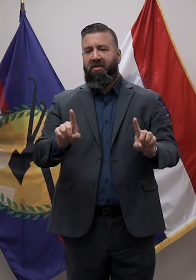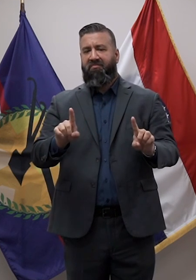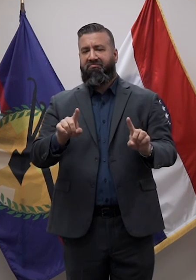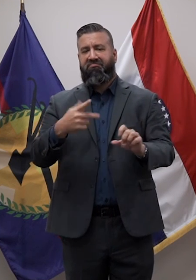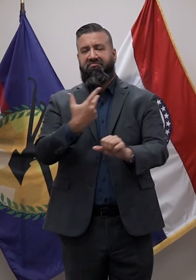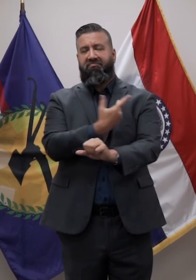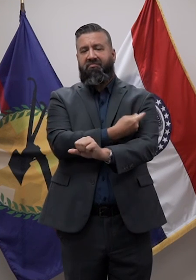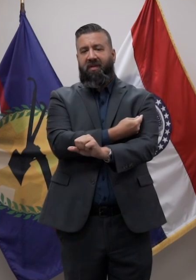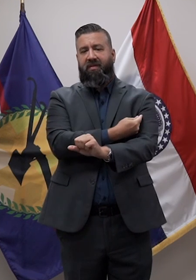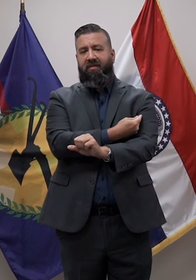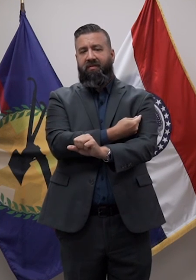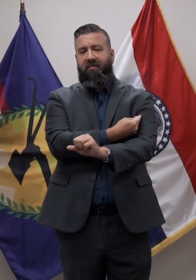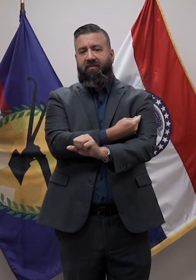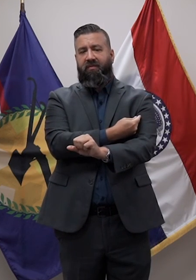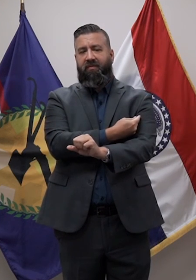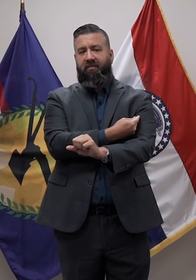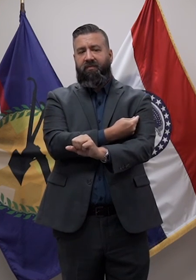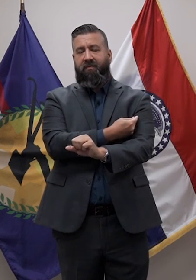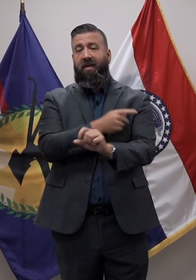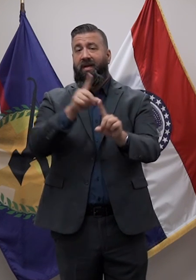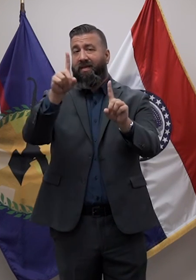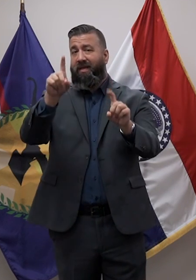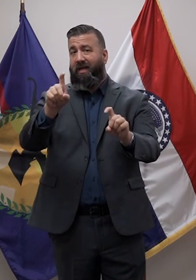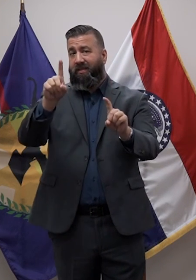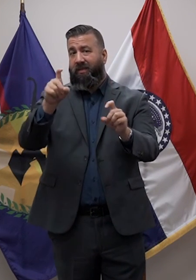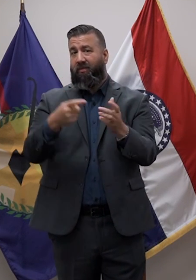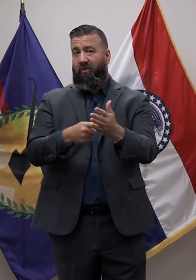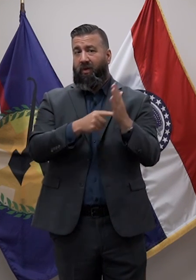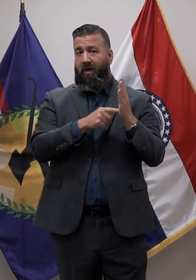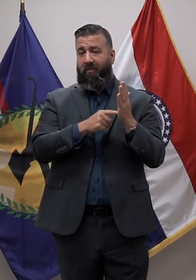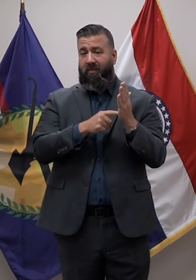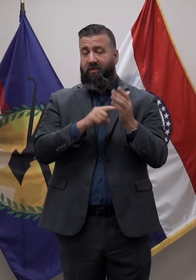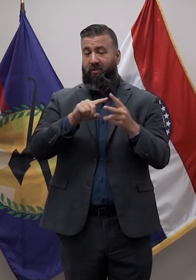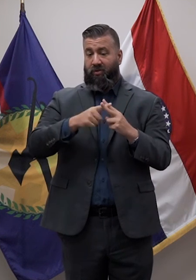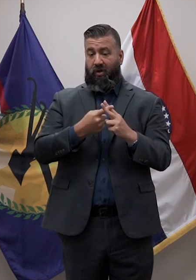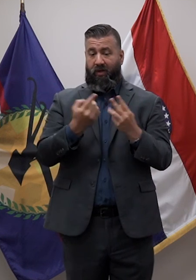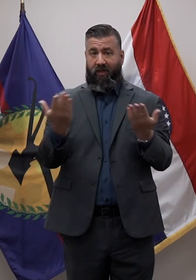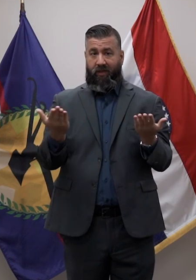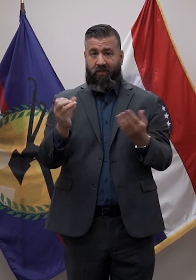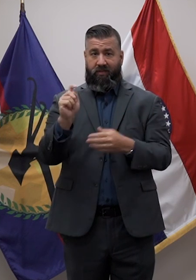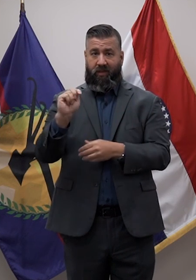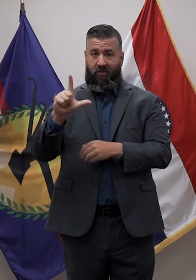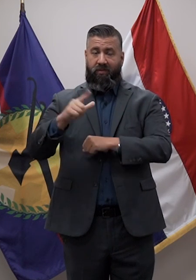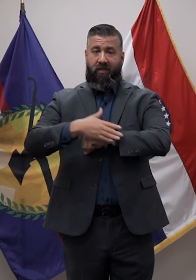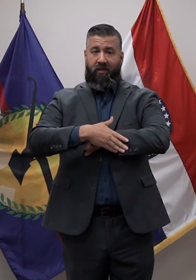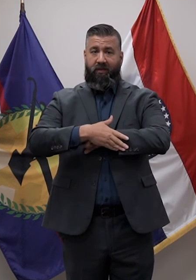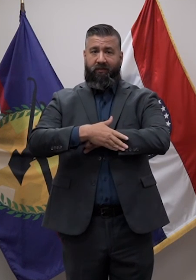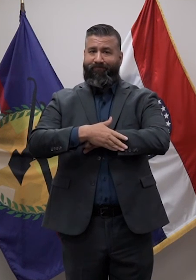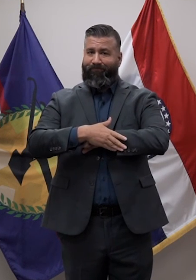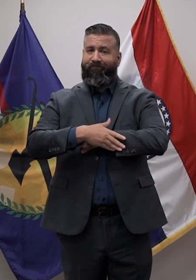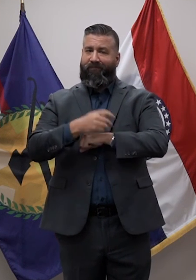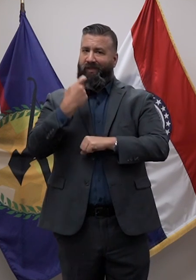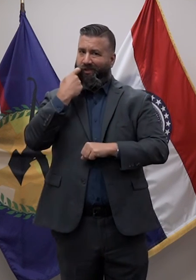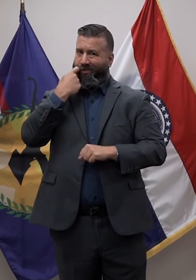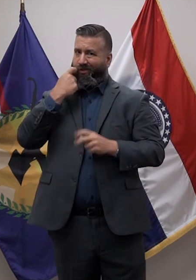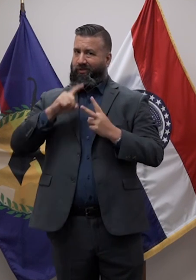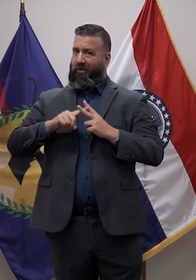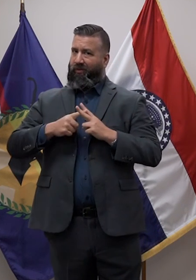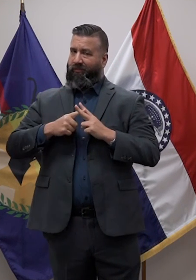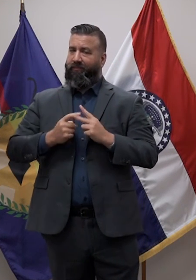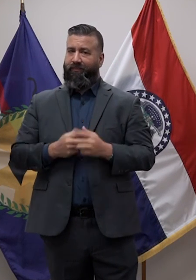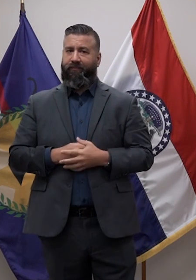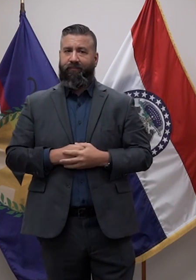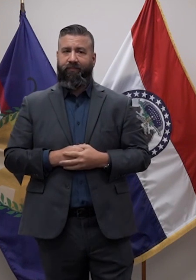vaccine or testing mandate that is currently underway in St. County is just getting started. And